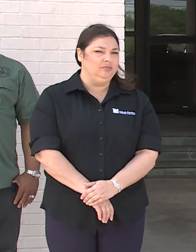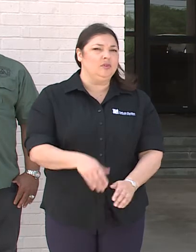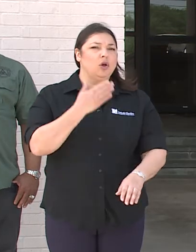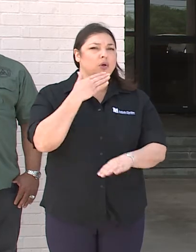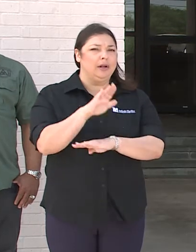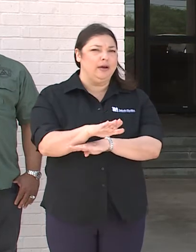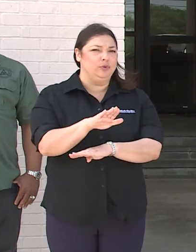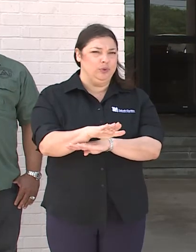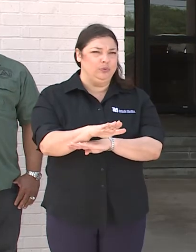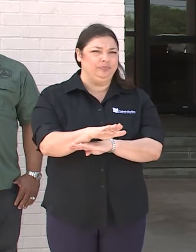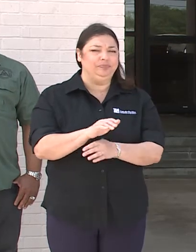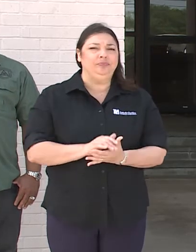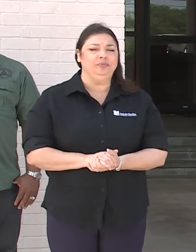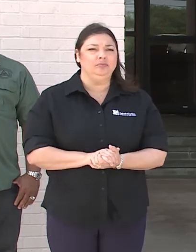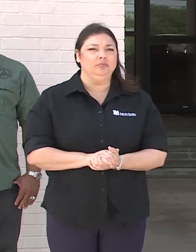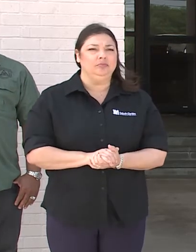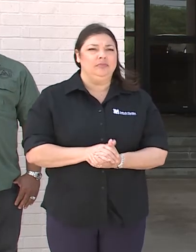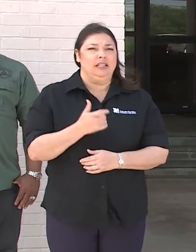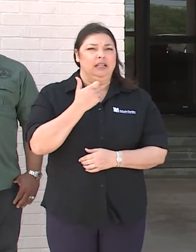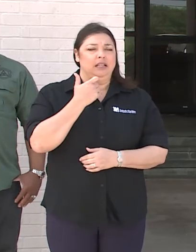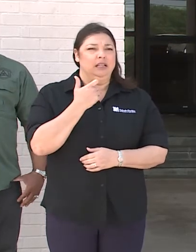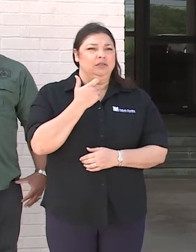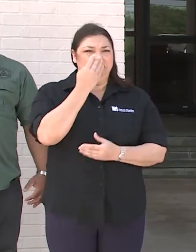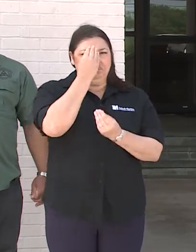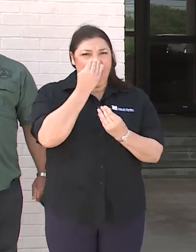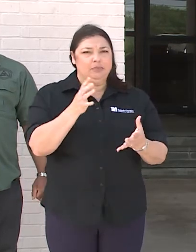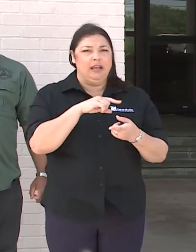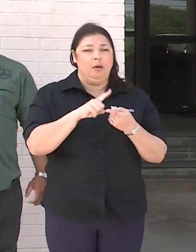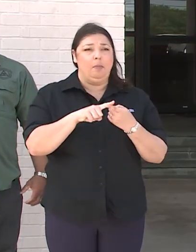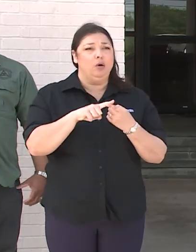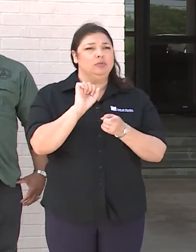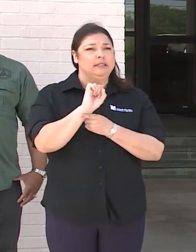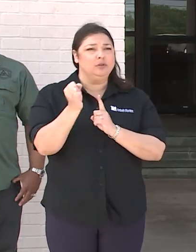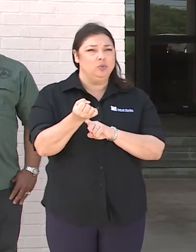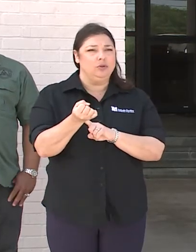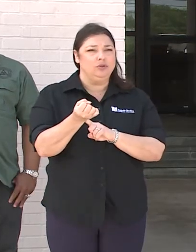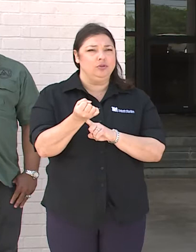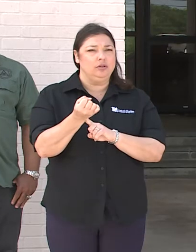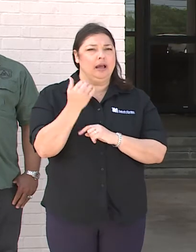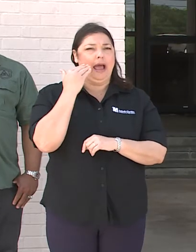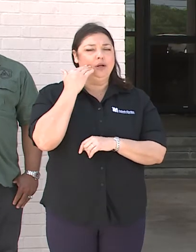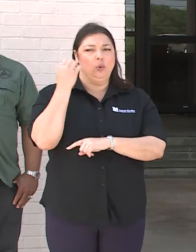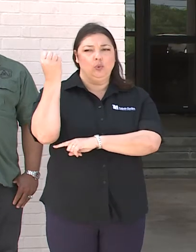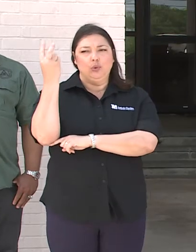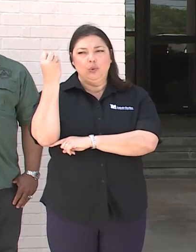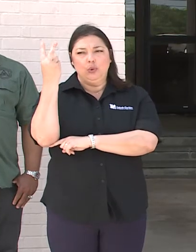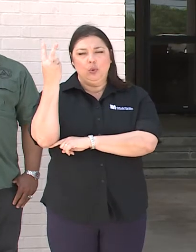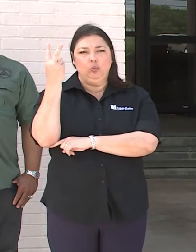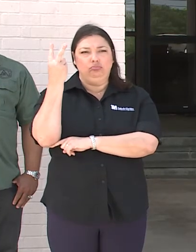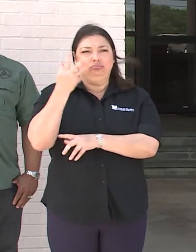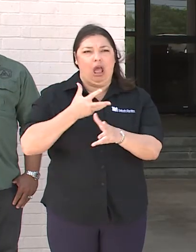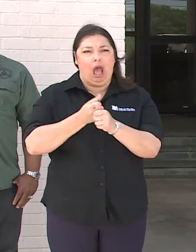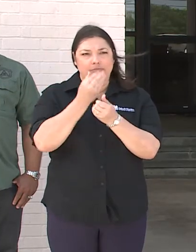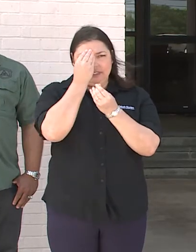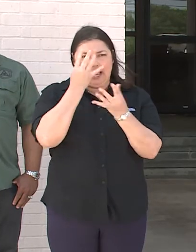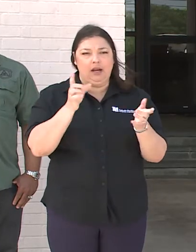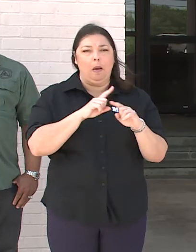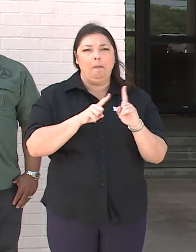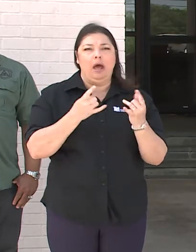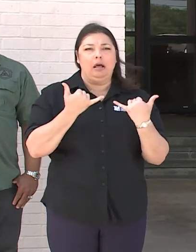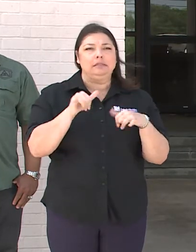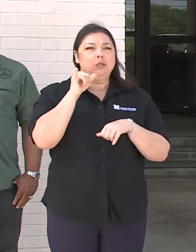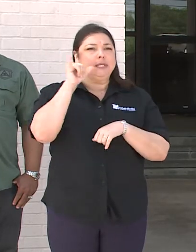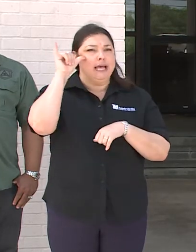Good afternoon. Just briefly to give an update of where we are. I know the noon update may be out, but I'll read the numbers from